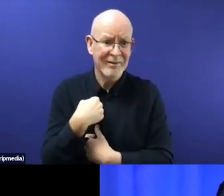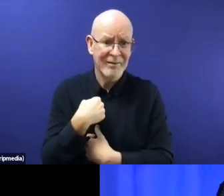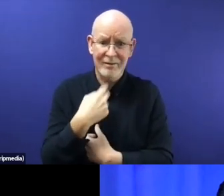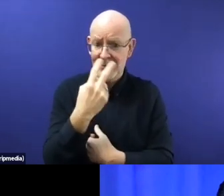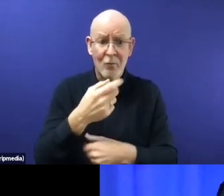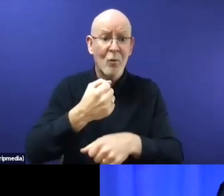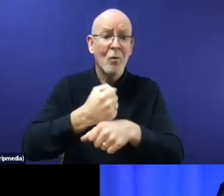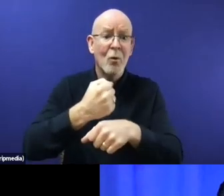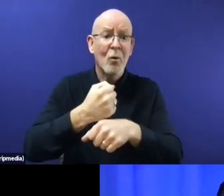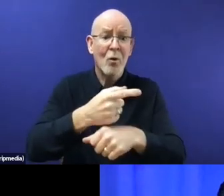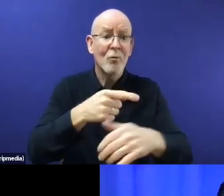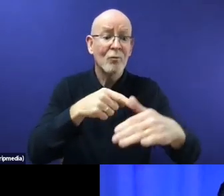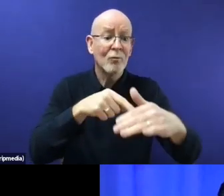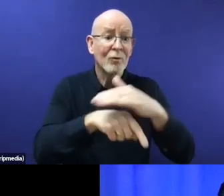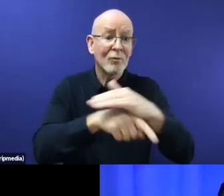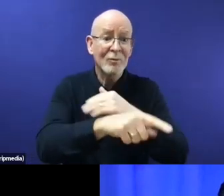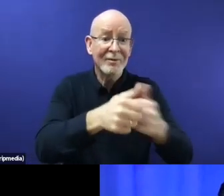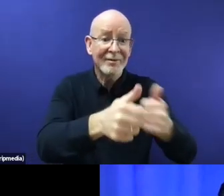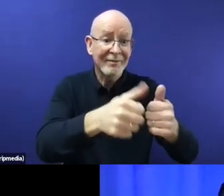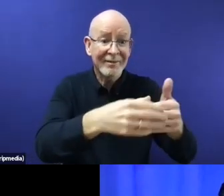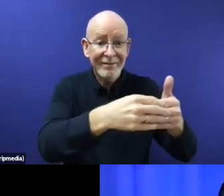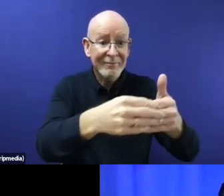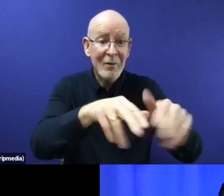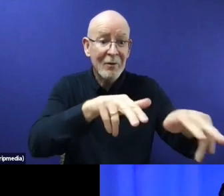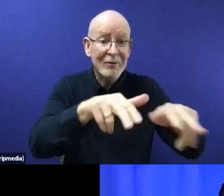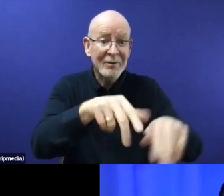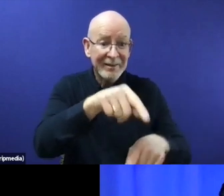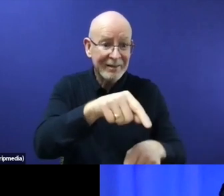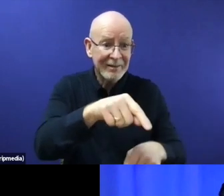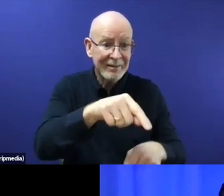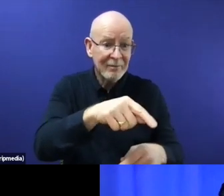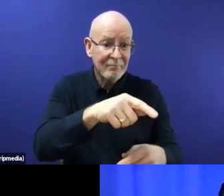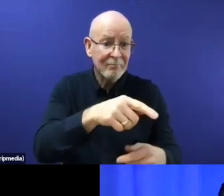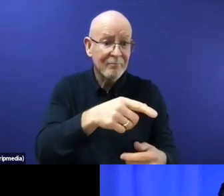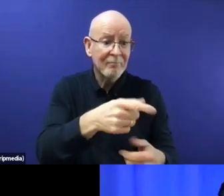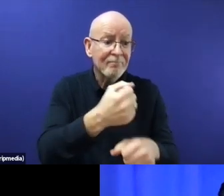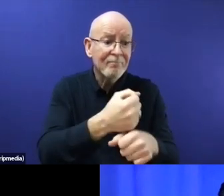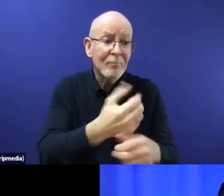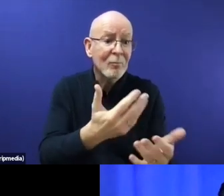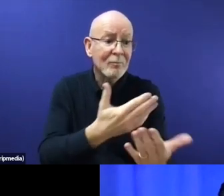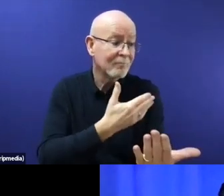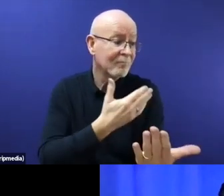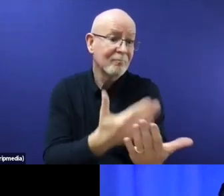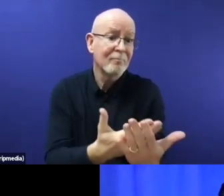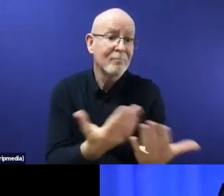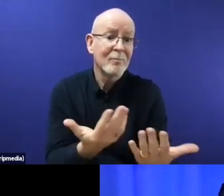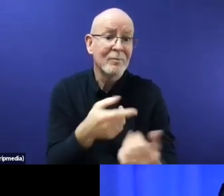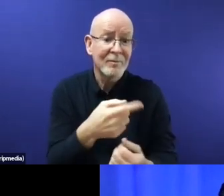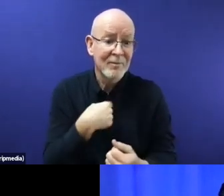in the last few years. I think that they have done a tremendous job in advocating for a meaningful participation of